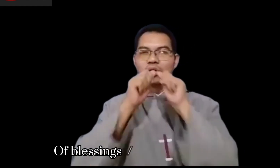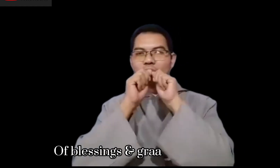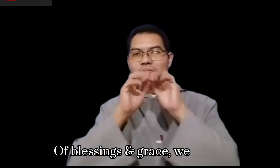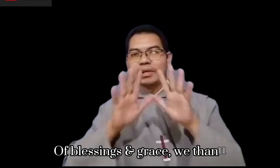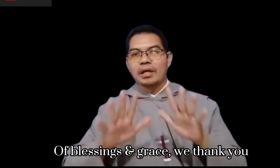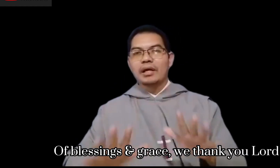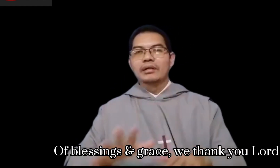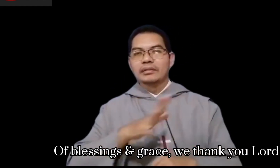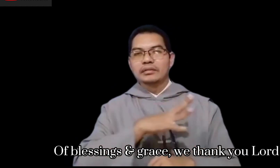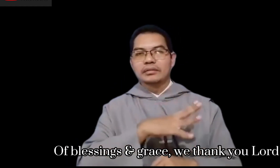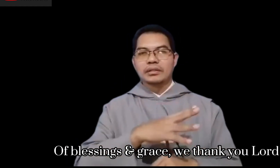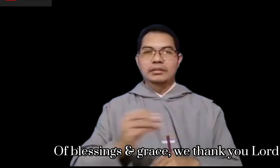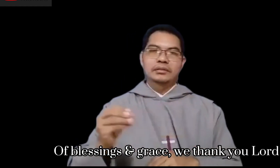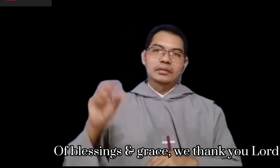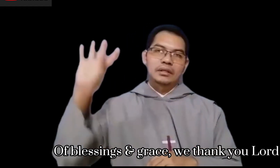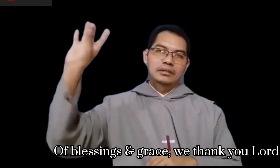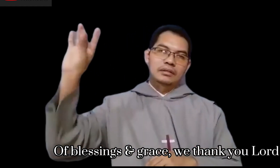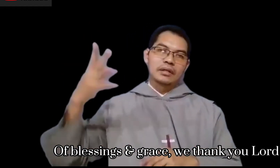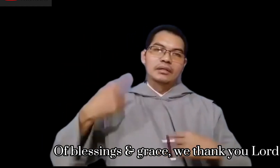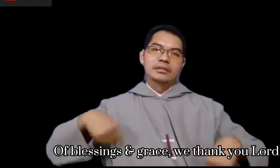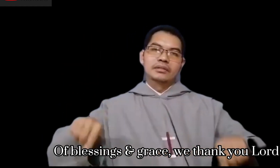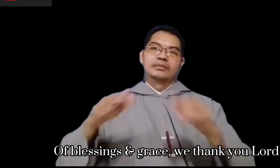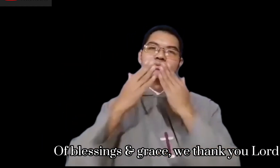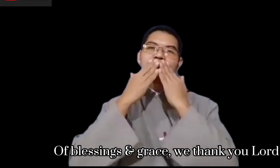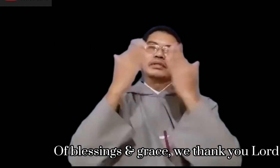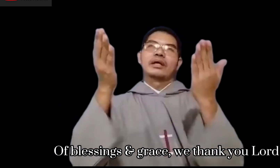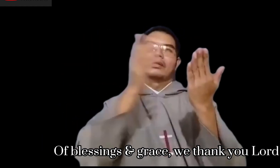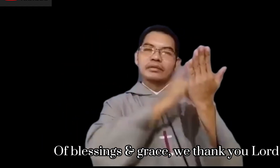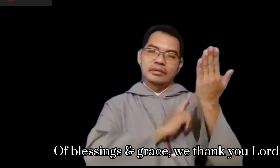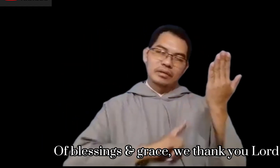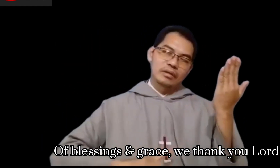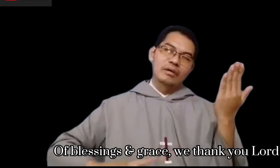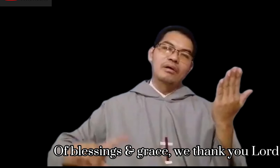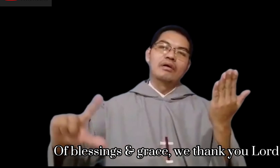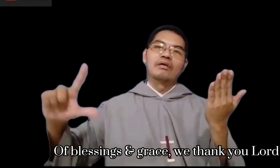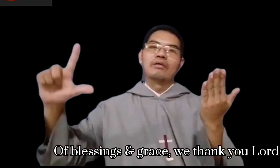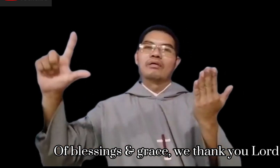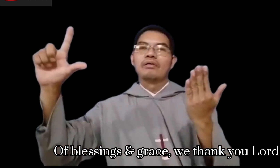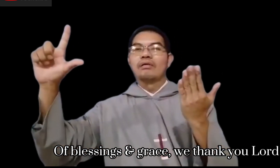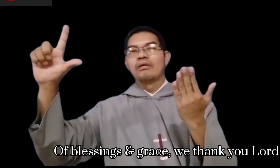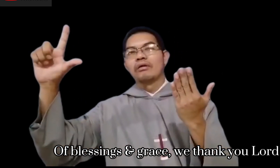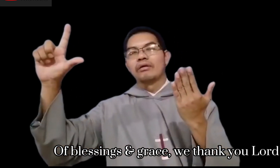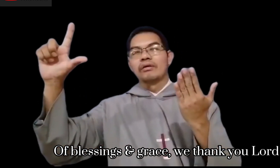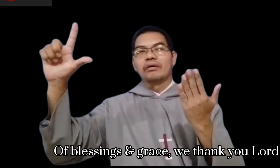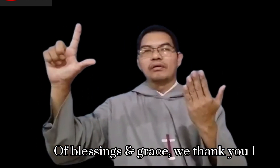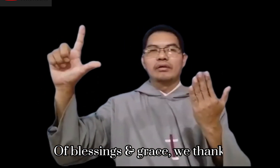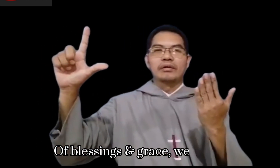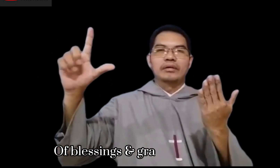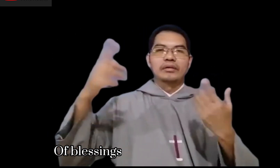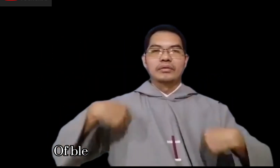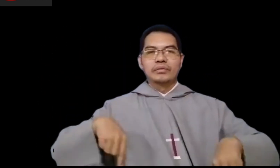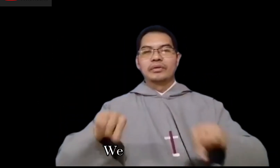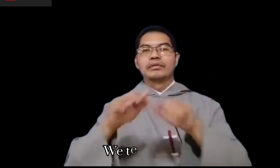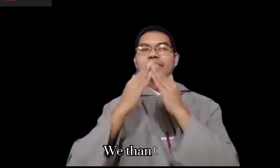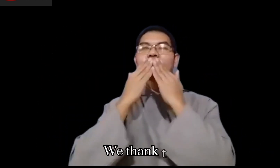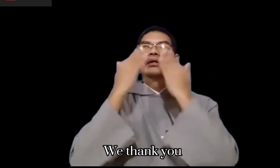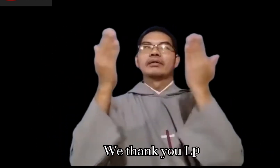blessings and grace, we thank you Lord. We thank you,